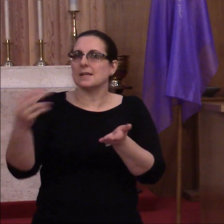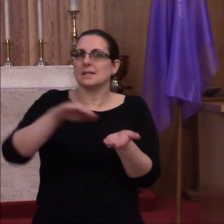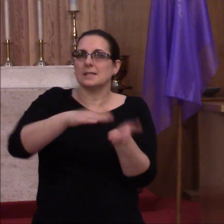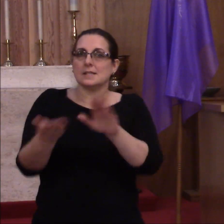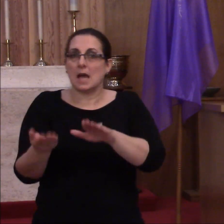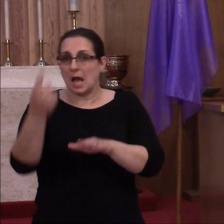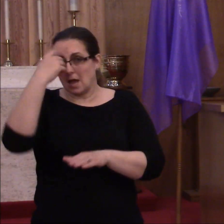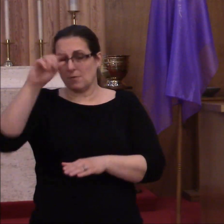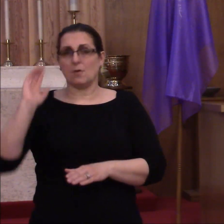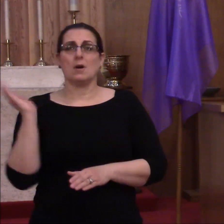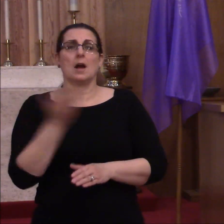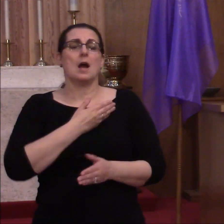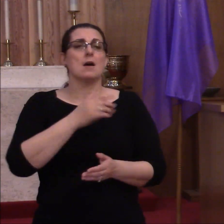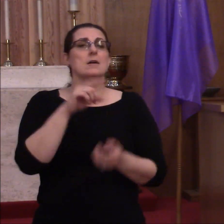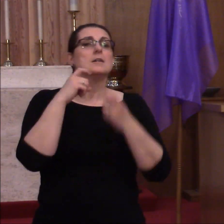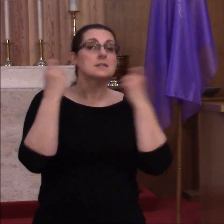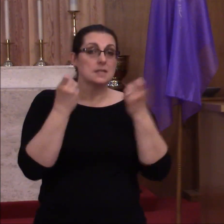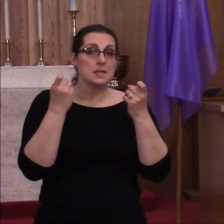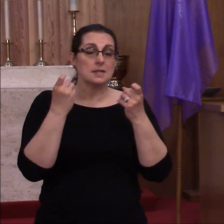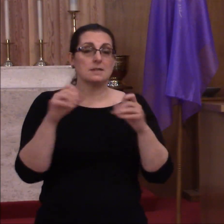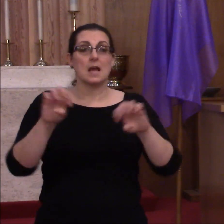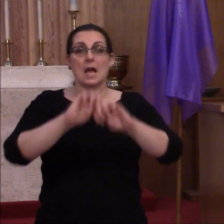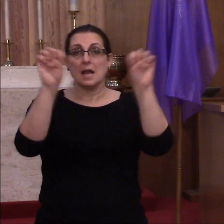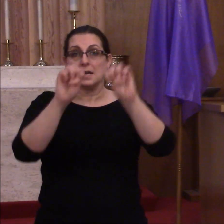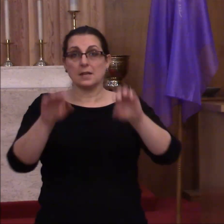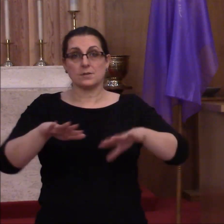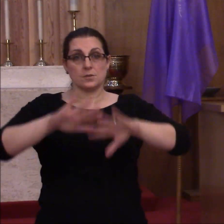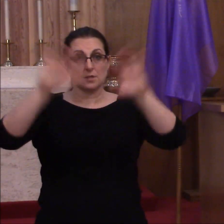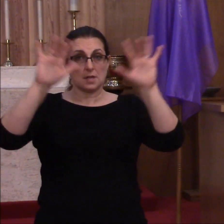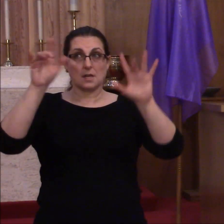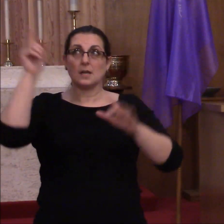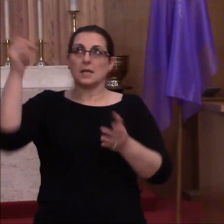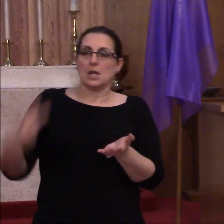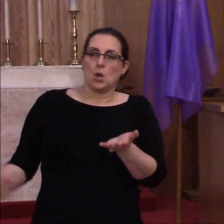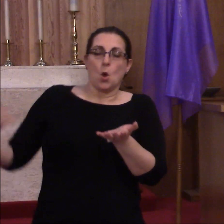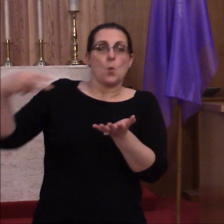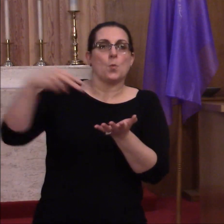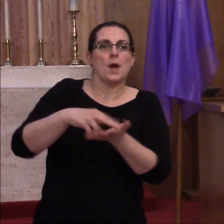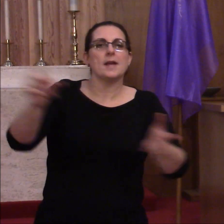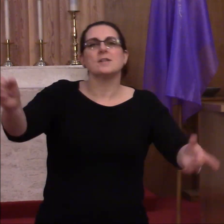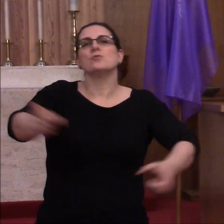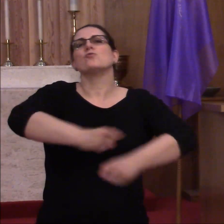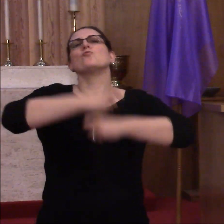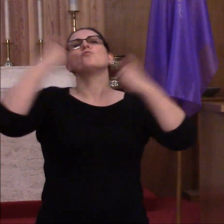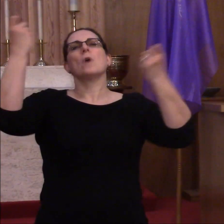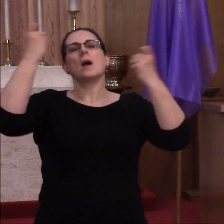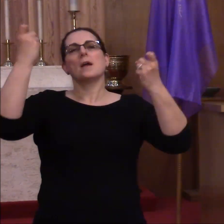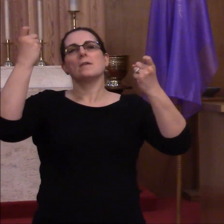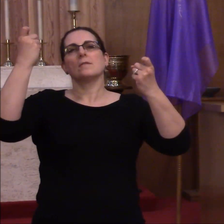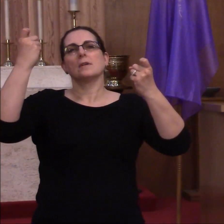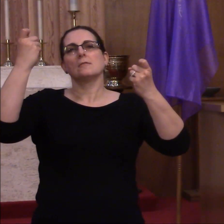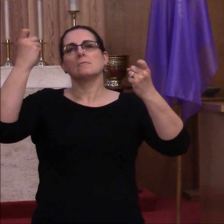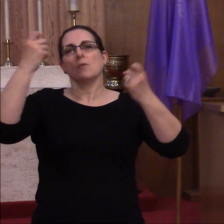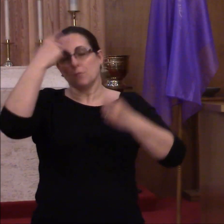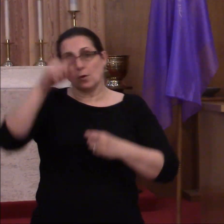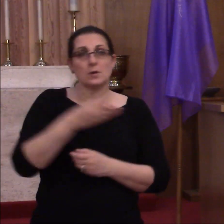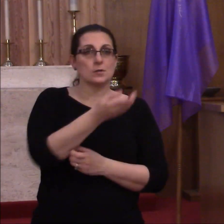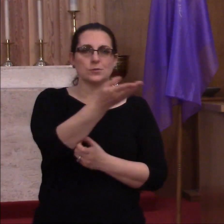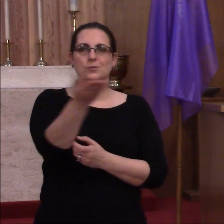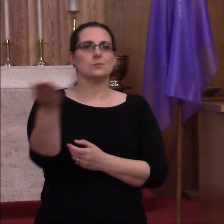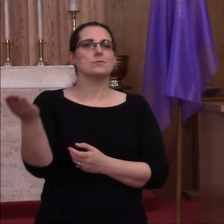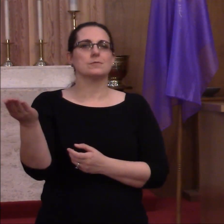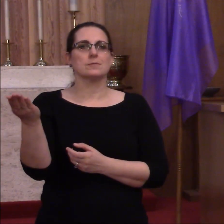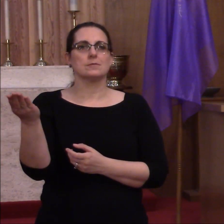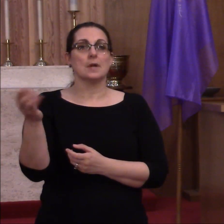of our sins, and on Easter Sunday was raised triumphant over sin, death, and the devil for you. This